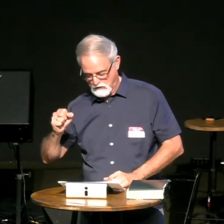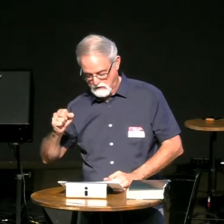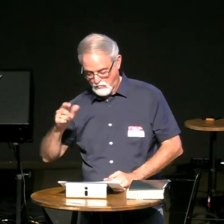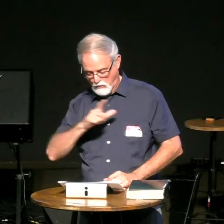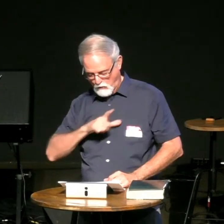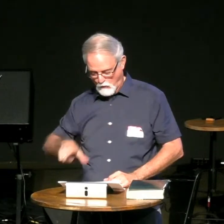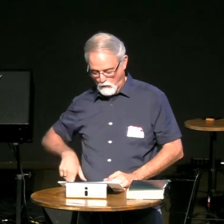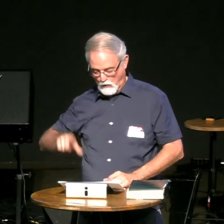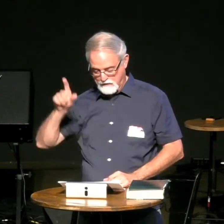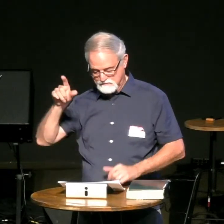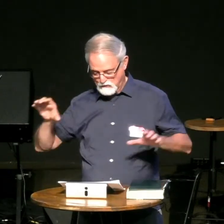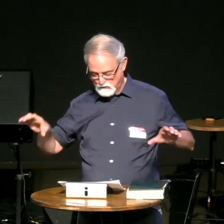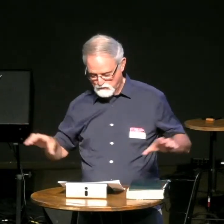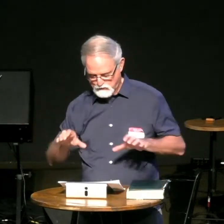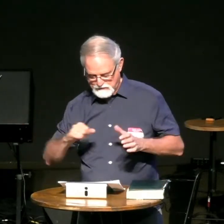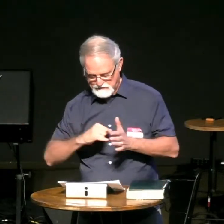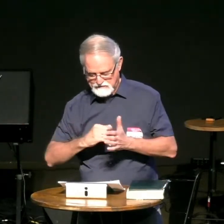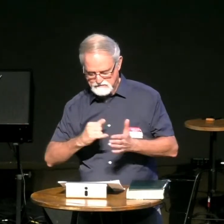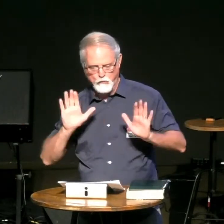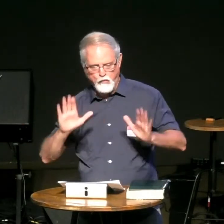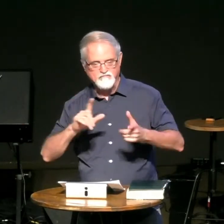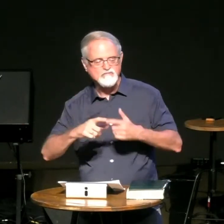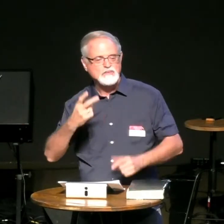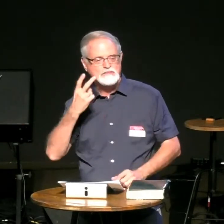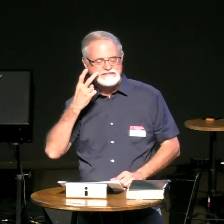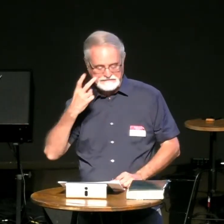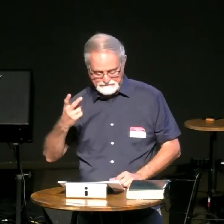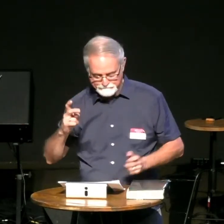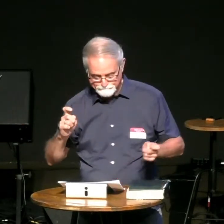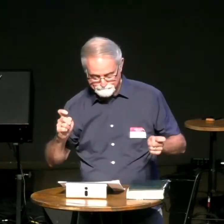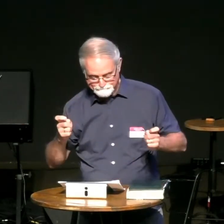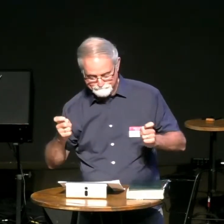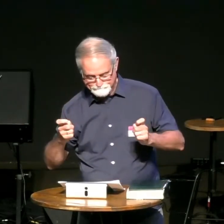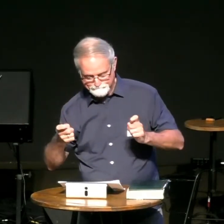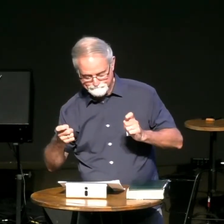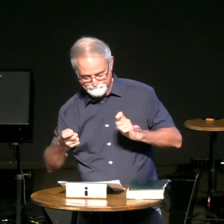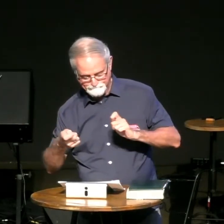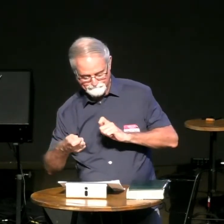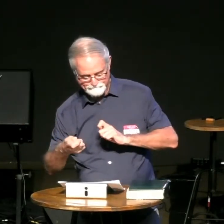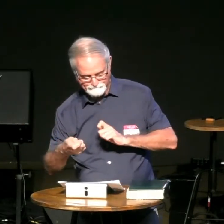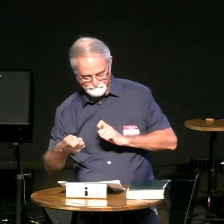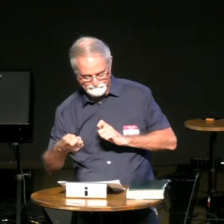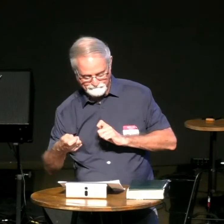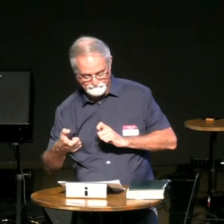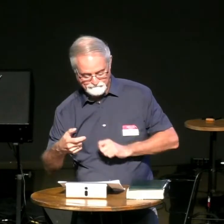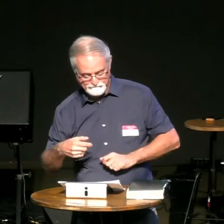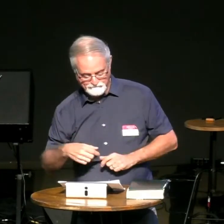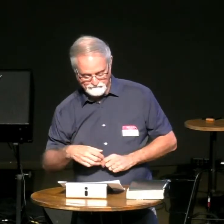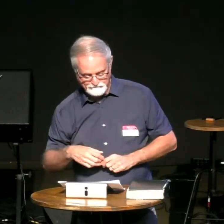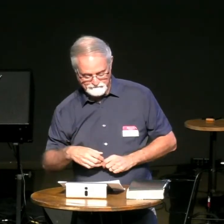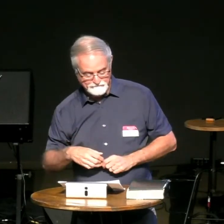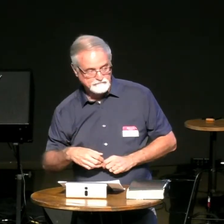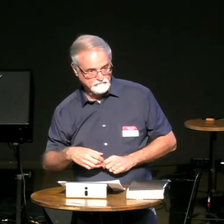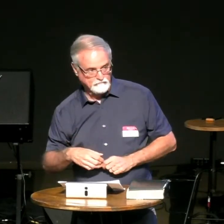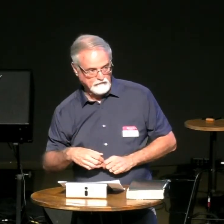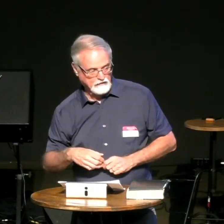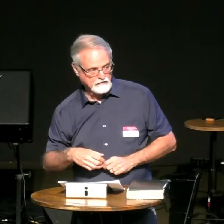and this is the lord's doing and it is wonderful to see it's wonderful to see that